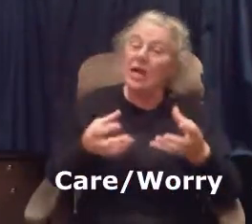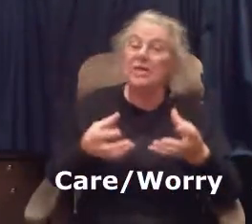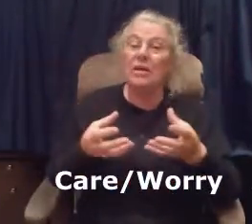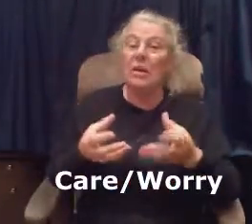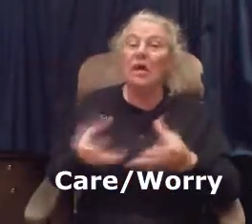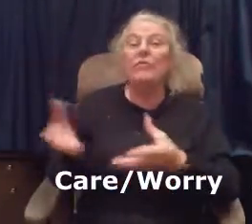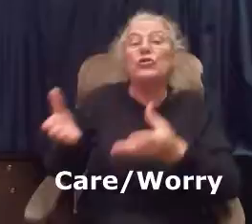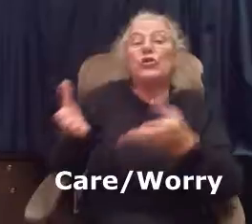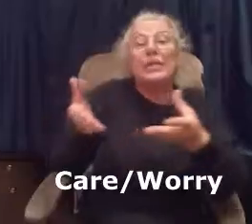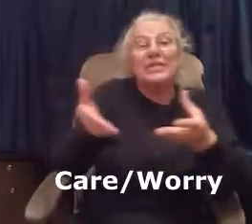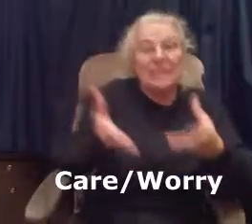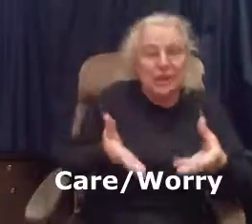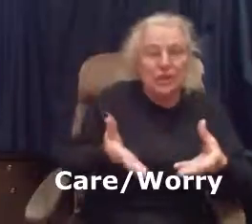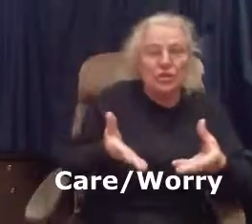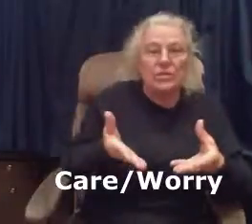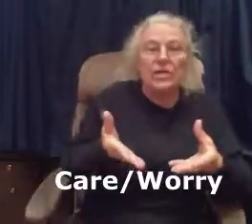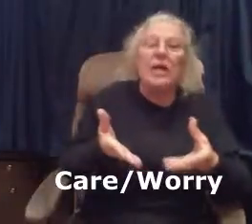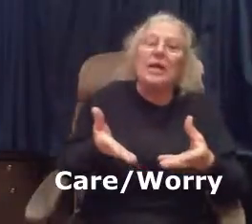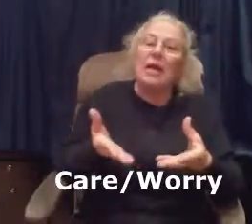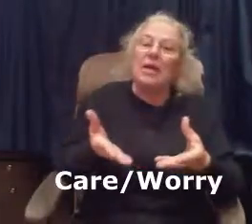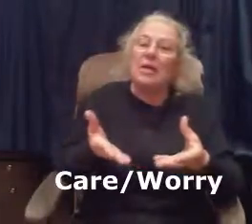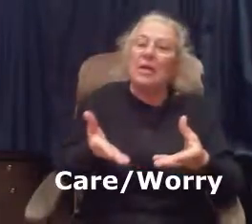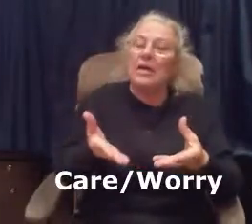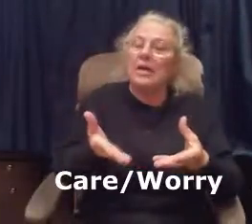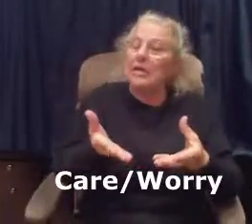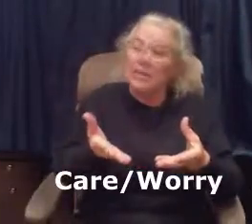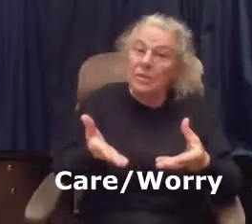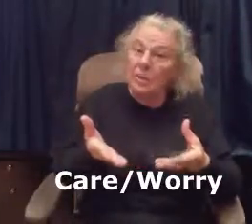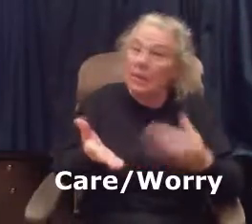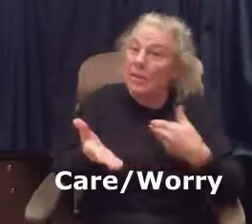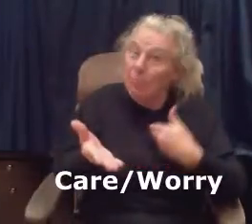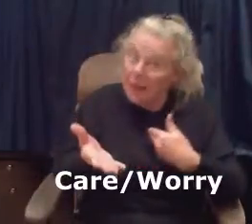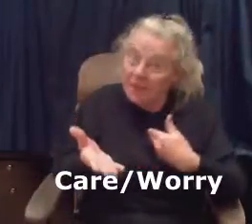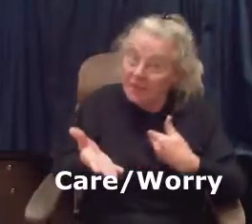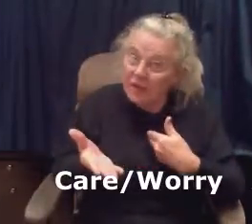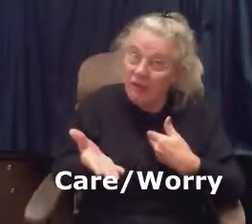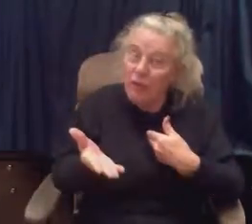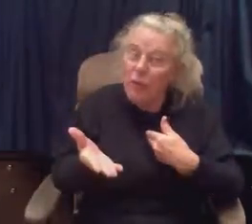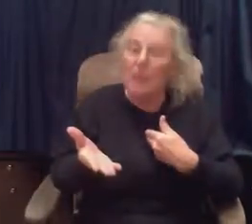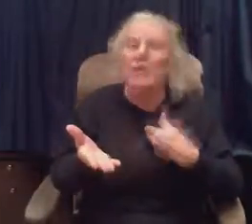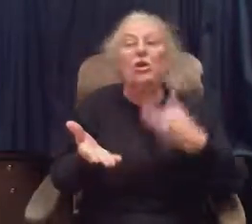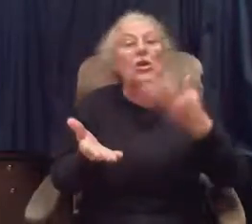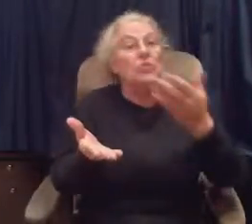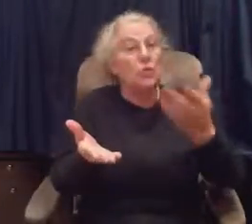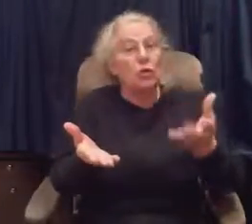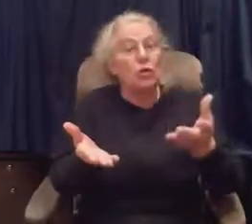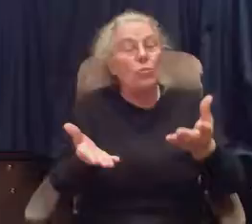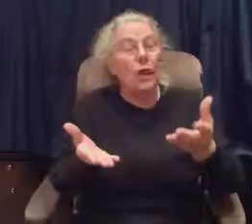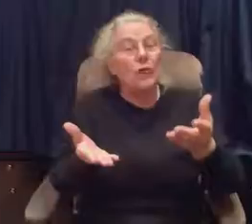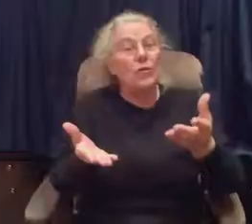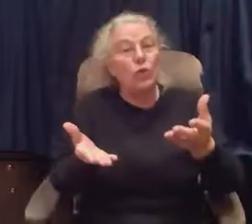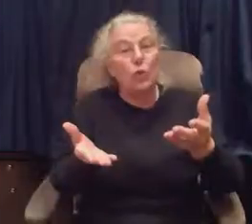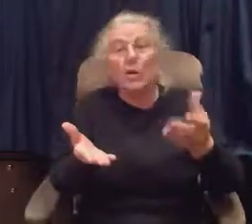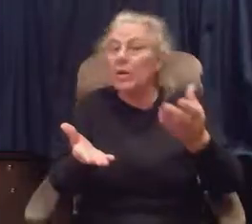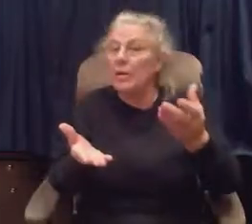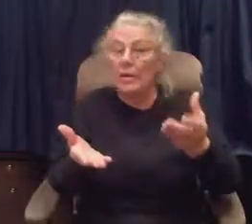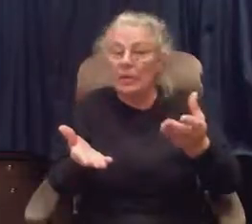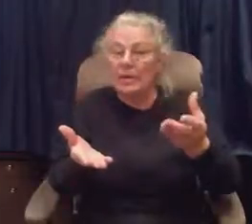has a lot of translations now it doesn't mean that mine is the only one so you might interpret it a little bit